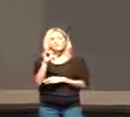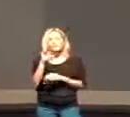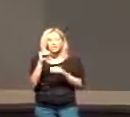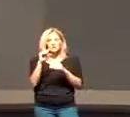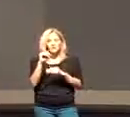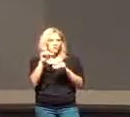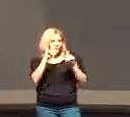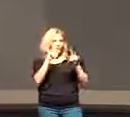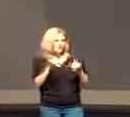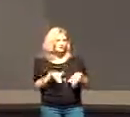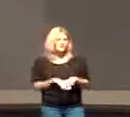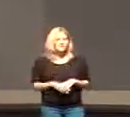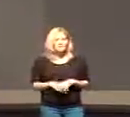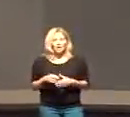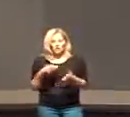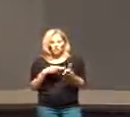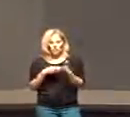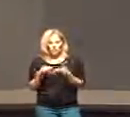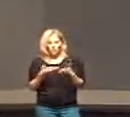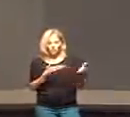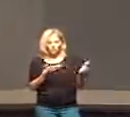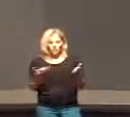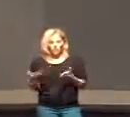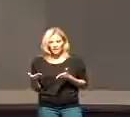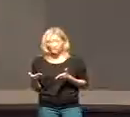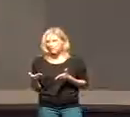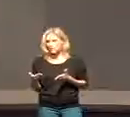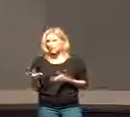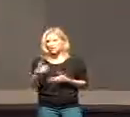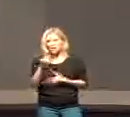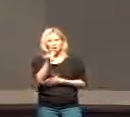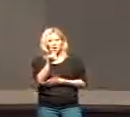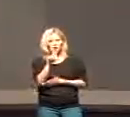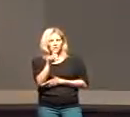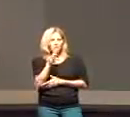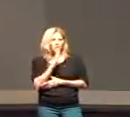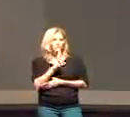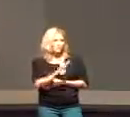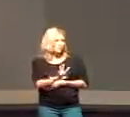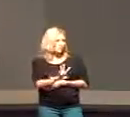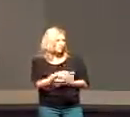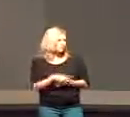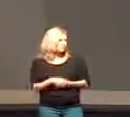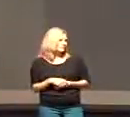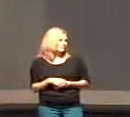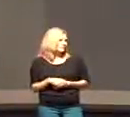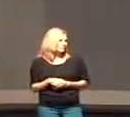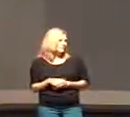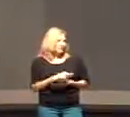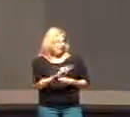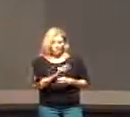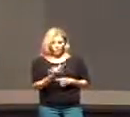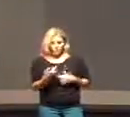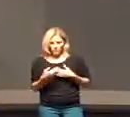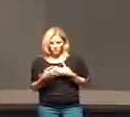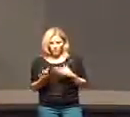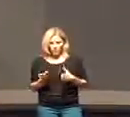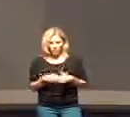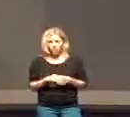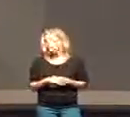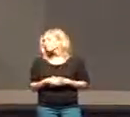and researchers brought in hundreds of four year olds brought them into a room